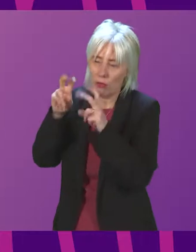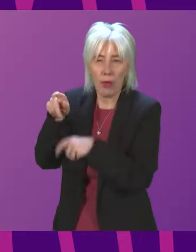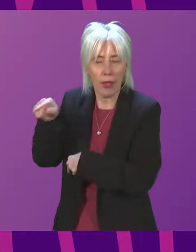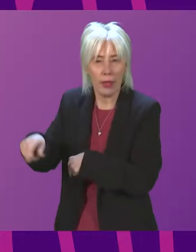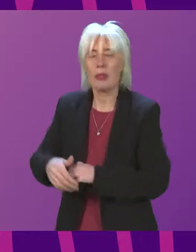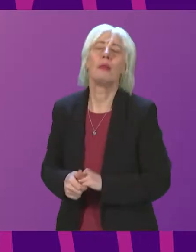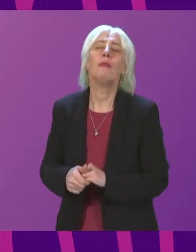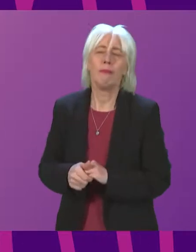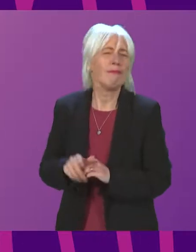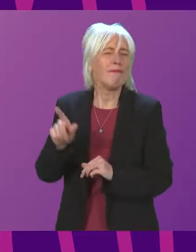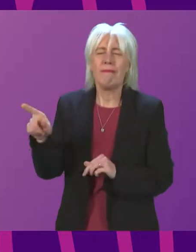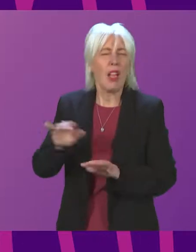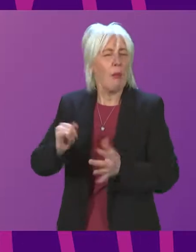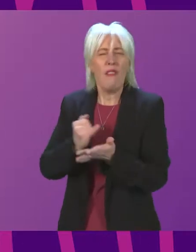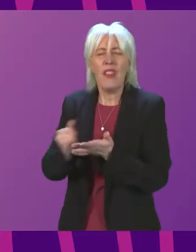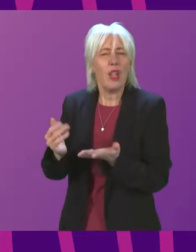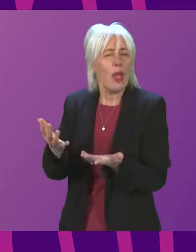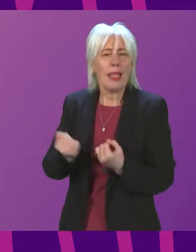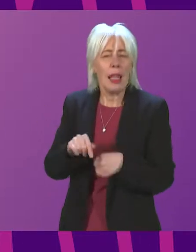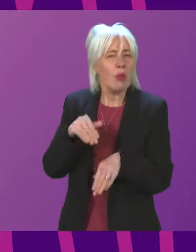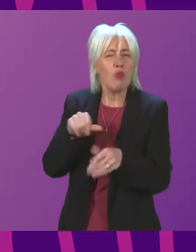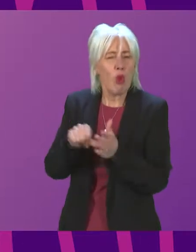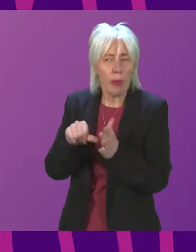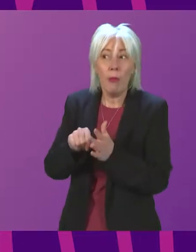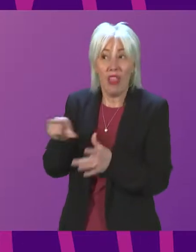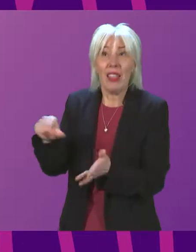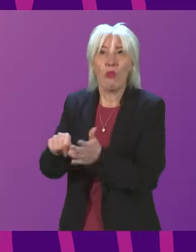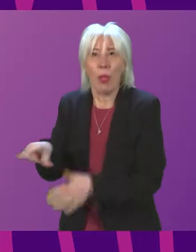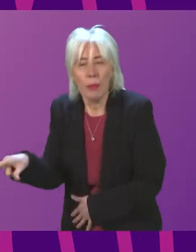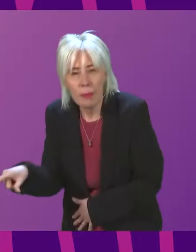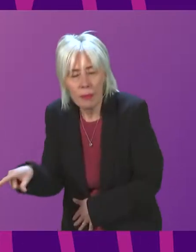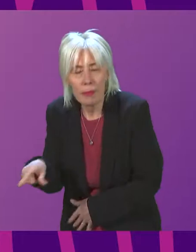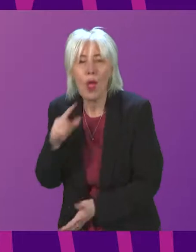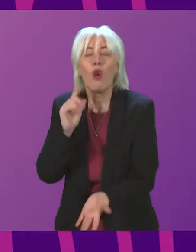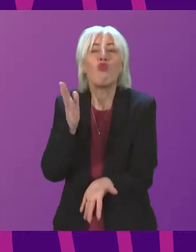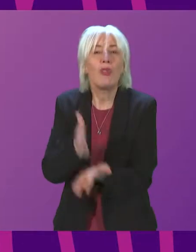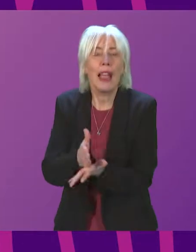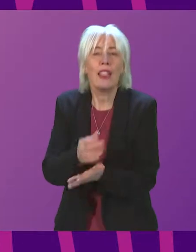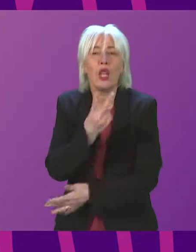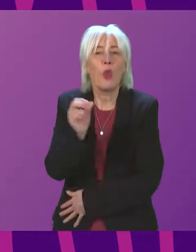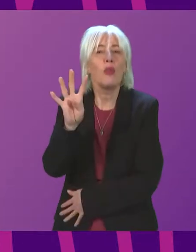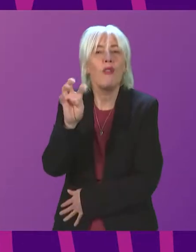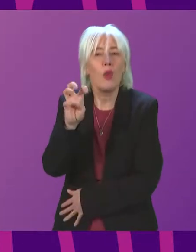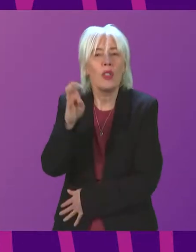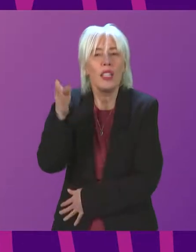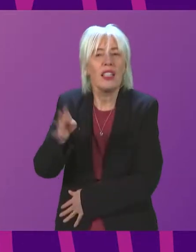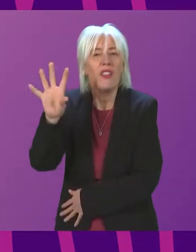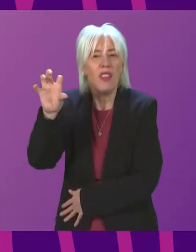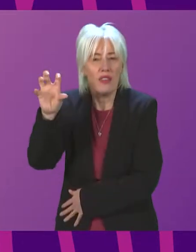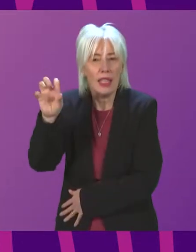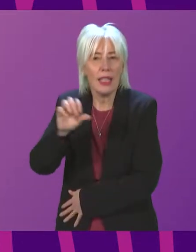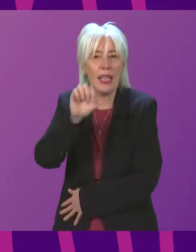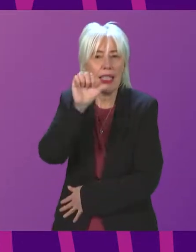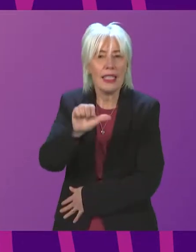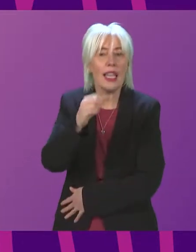The Cabinet Secretary fails to accept that there is a problem, which itself is a problem, because the reality is that, in 2014-15, there were